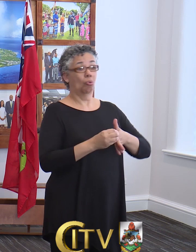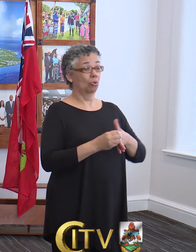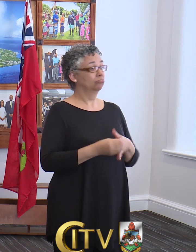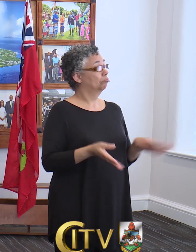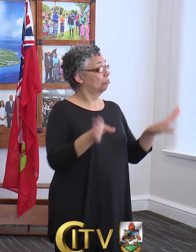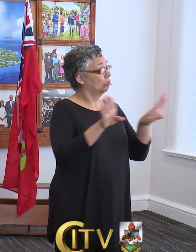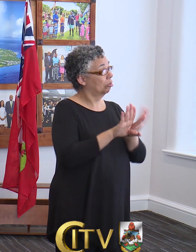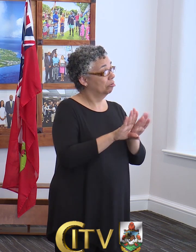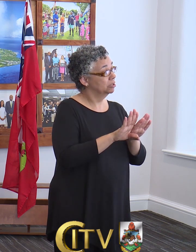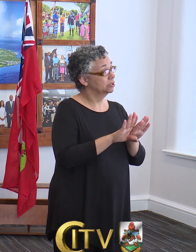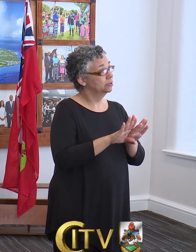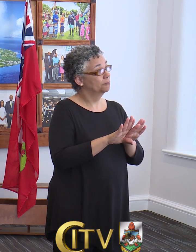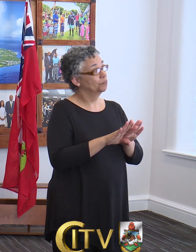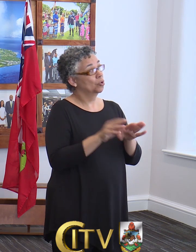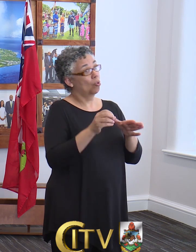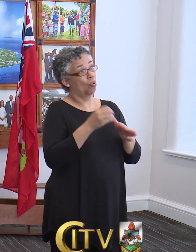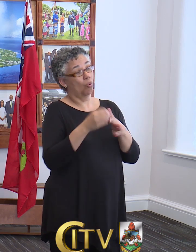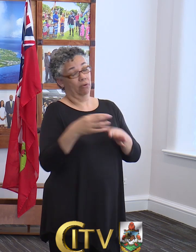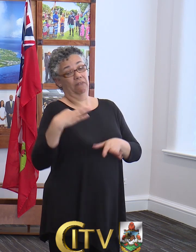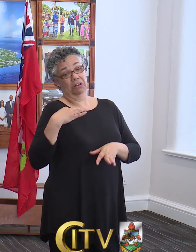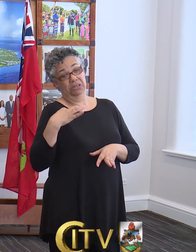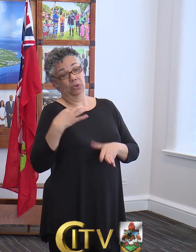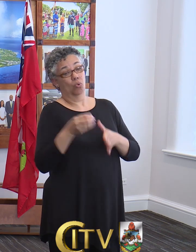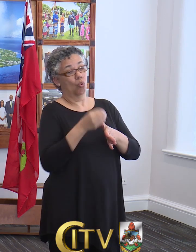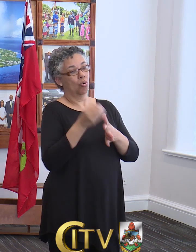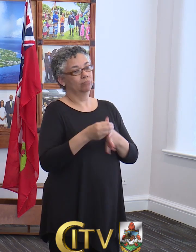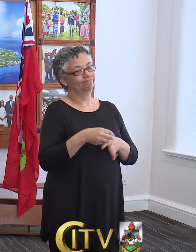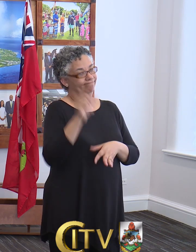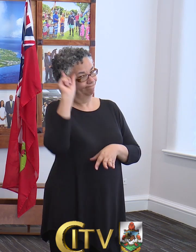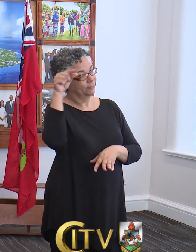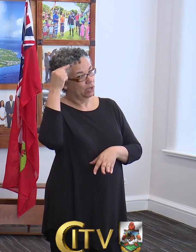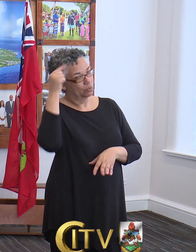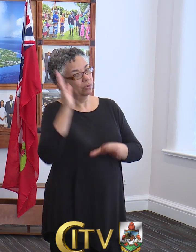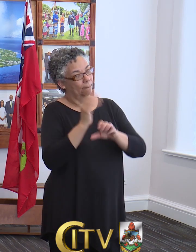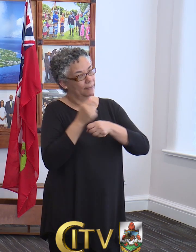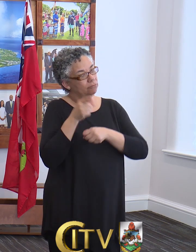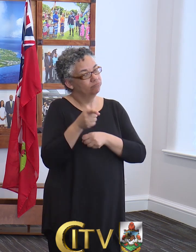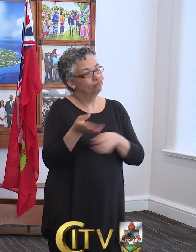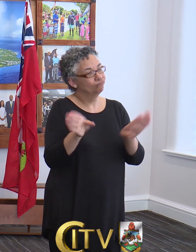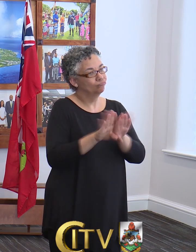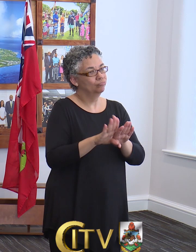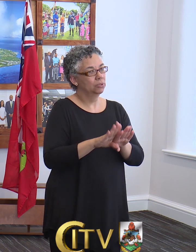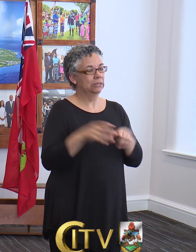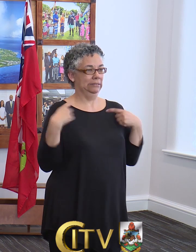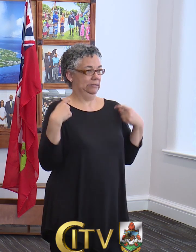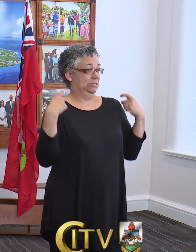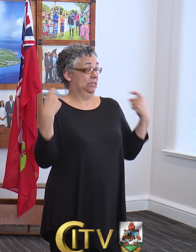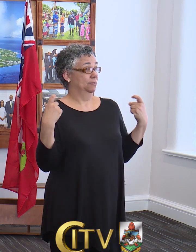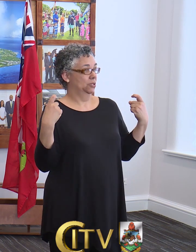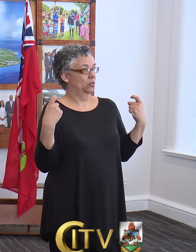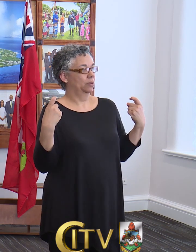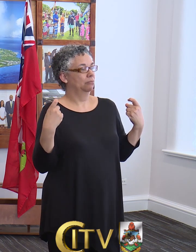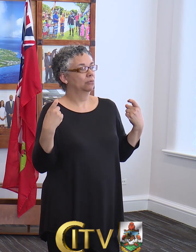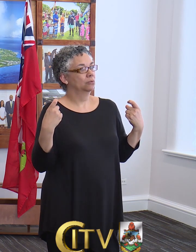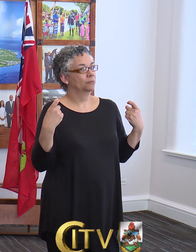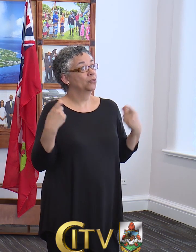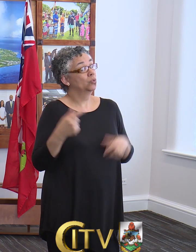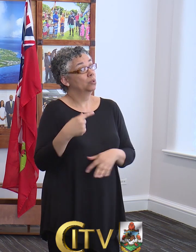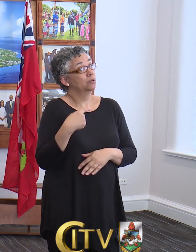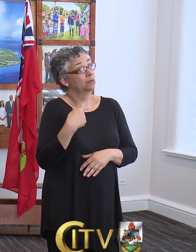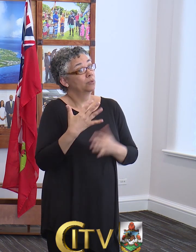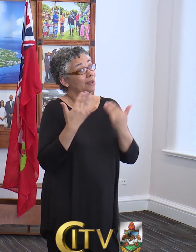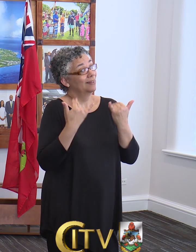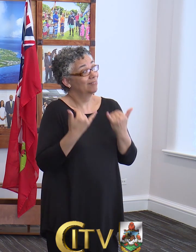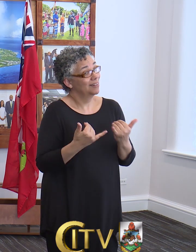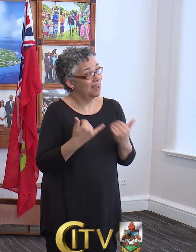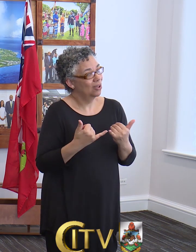close or if they will be closed by government authorities. Gyms will be asked at this point